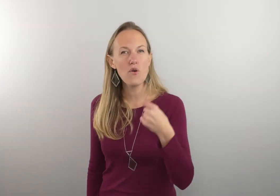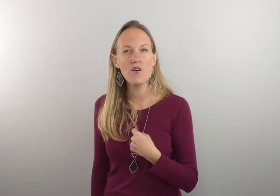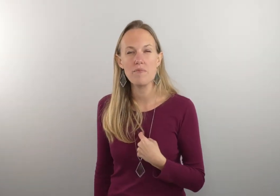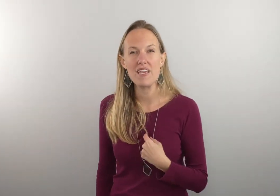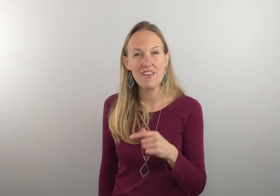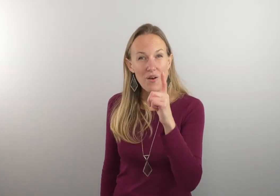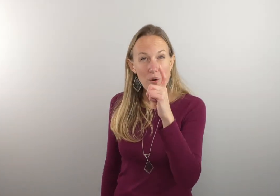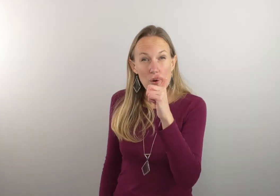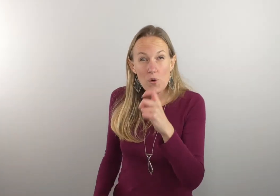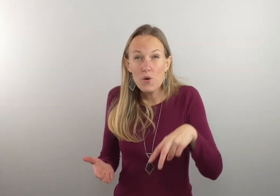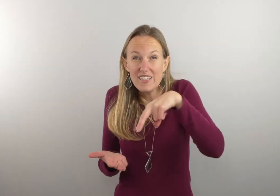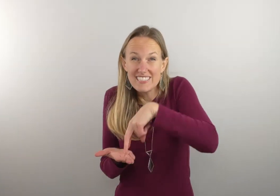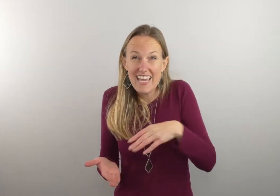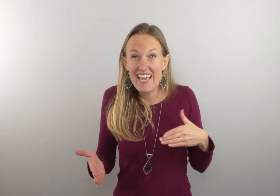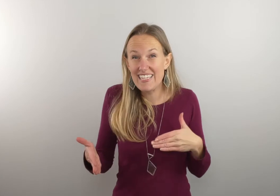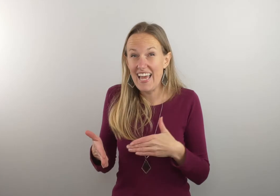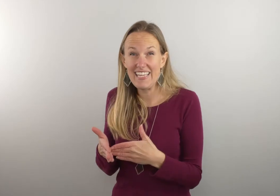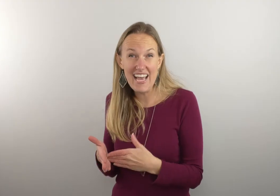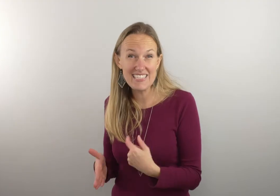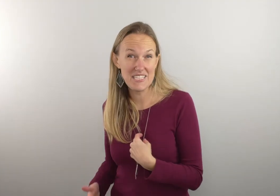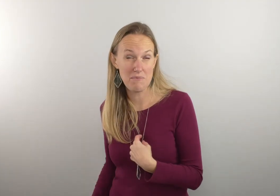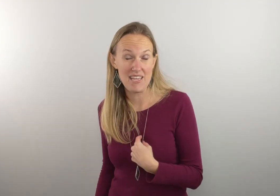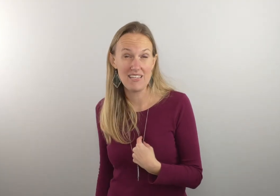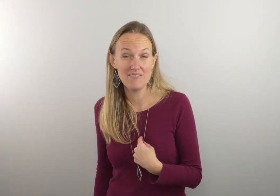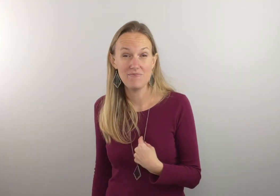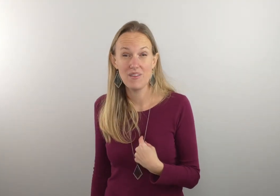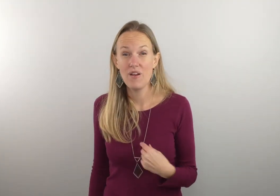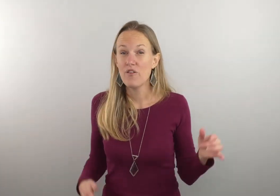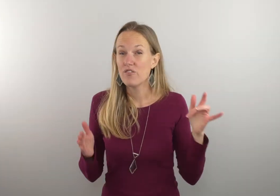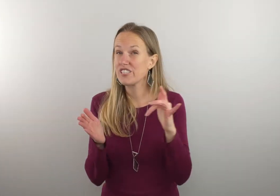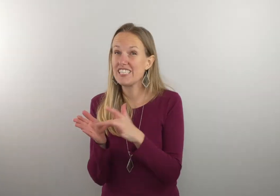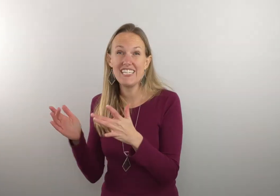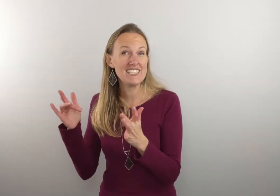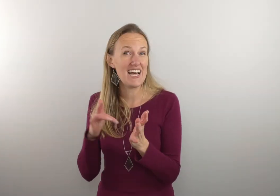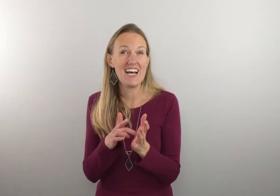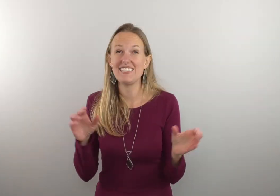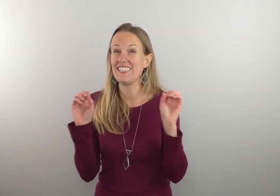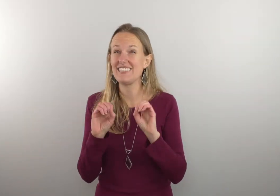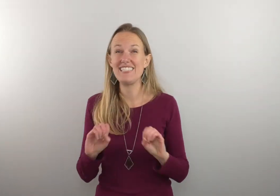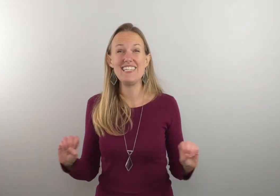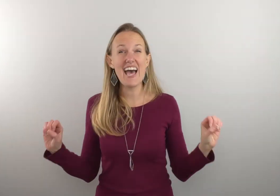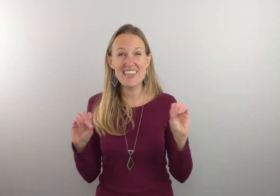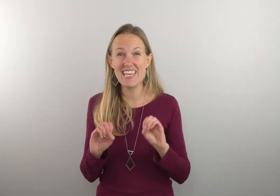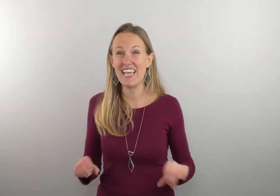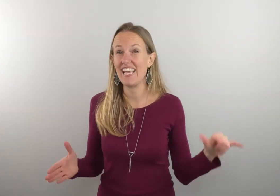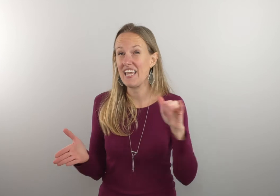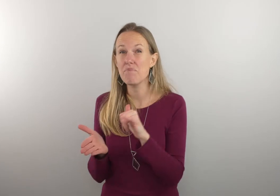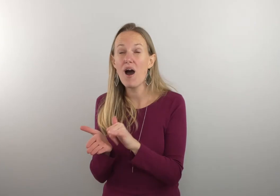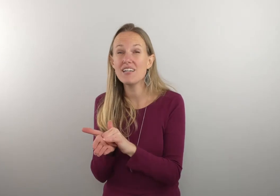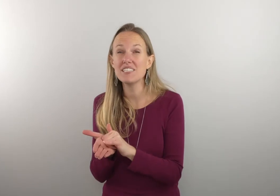me who could stand against me for Jesus there's nothing impossible